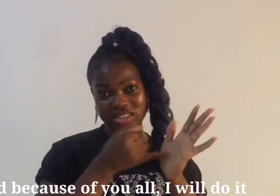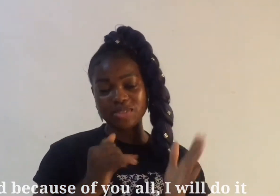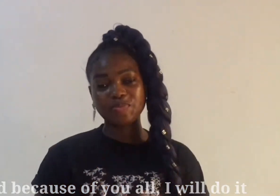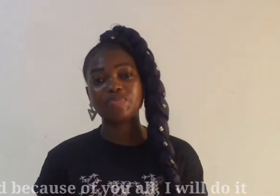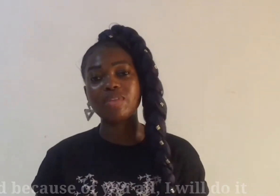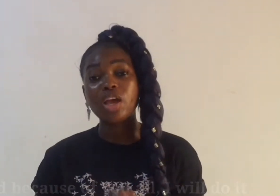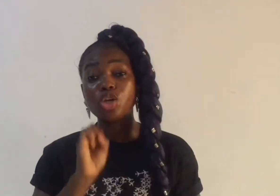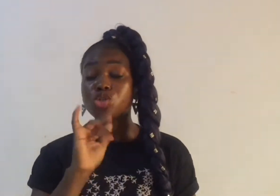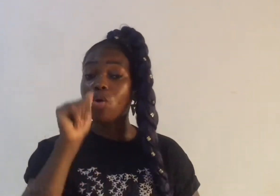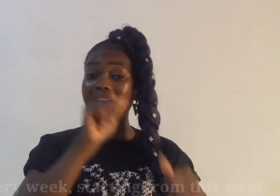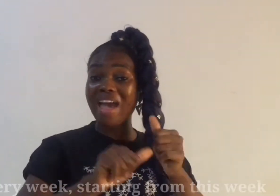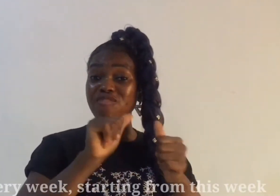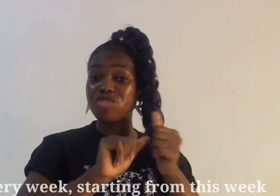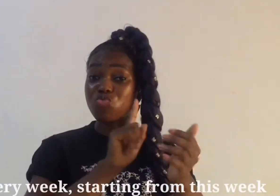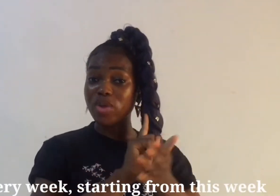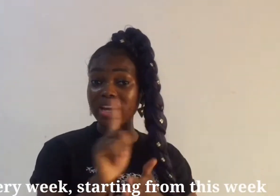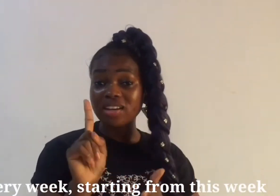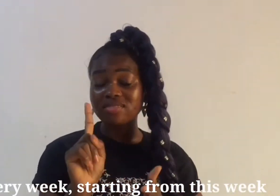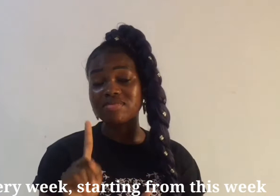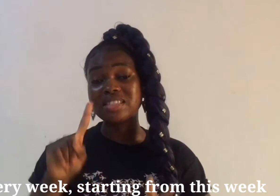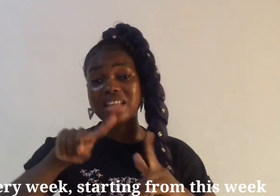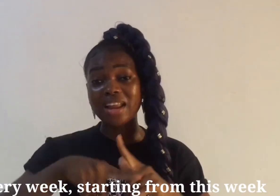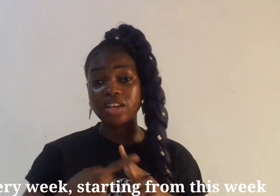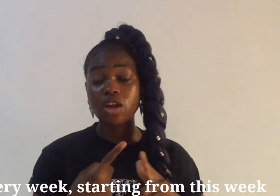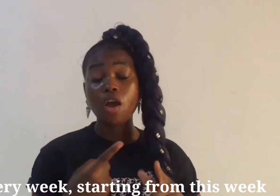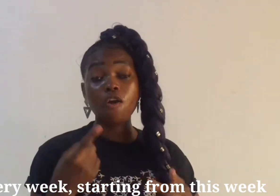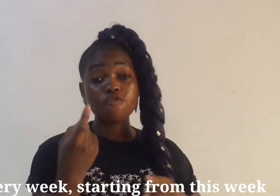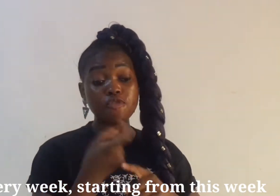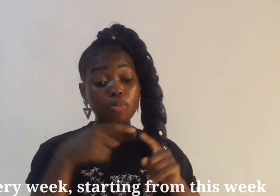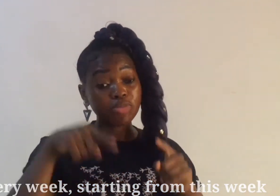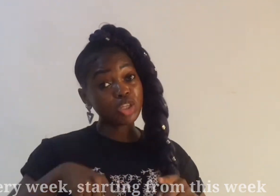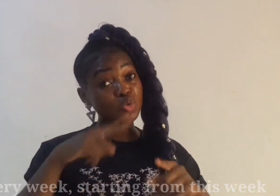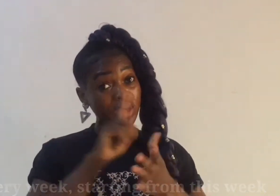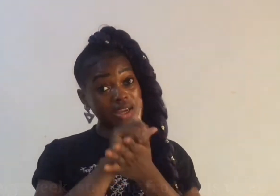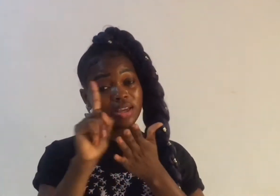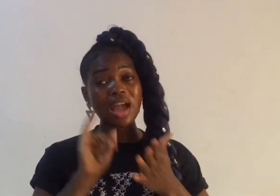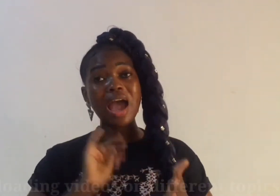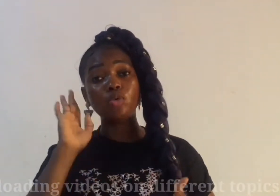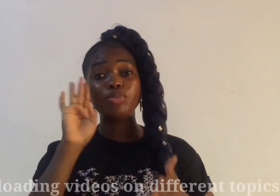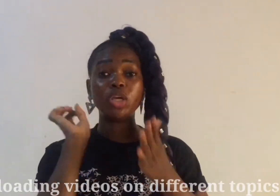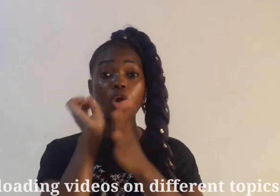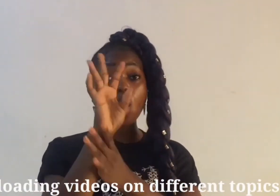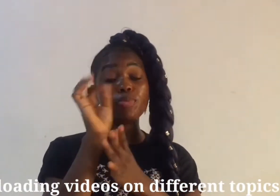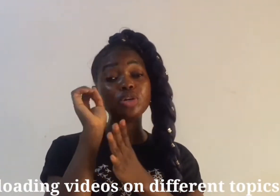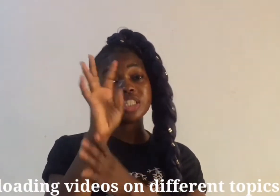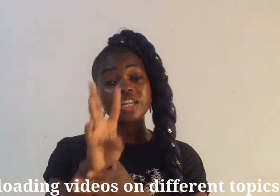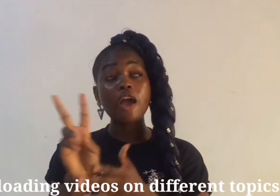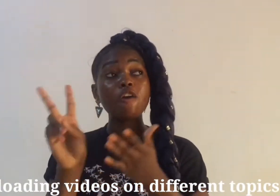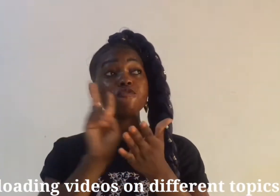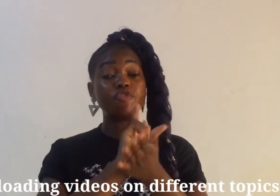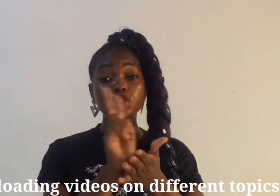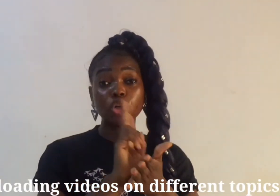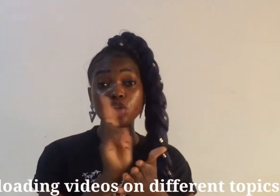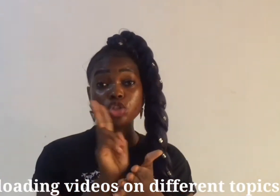it so every week starting from this week I will be uploading videos